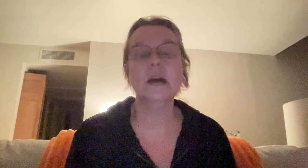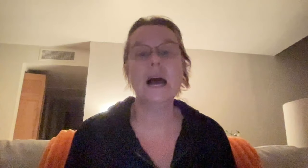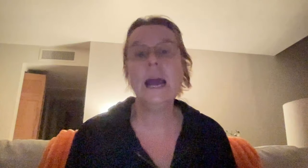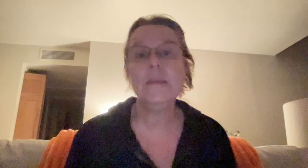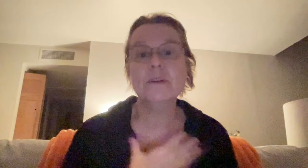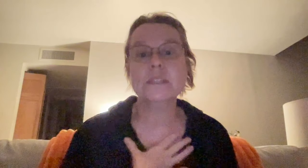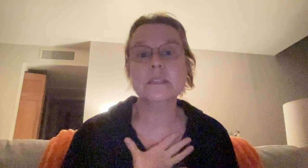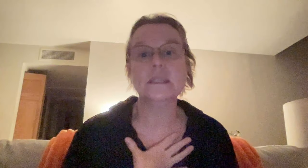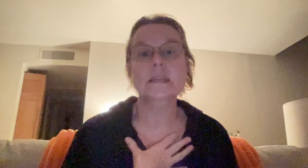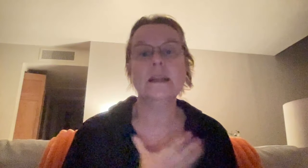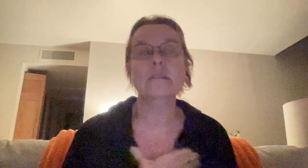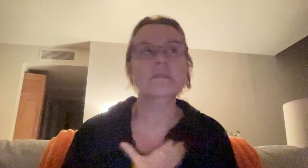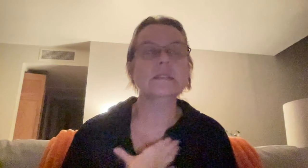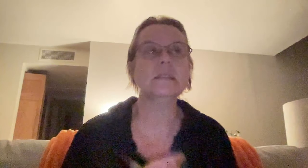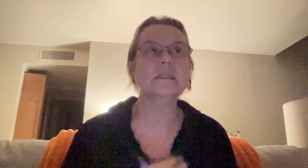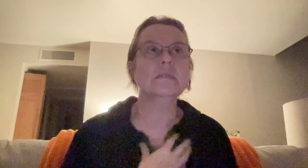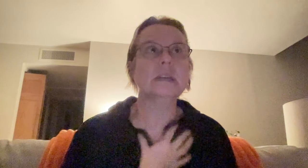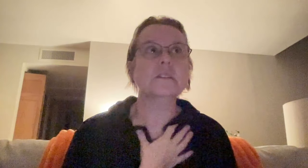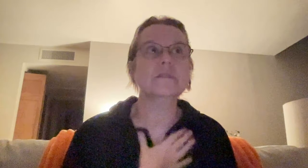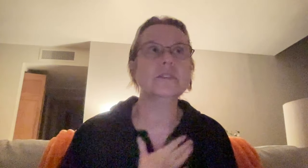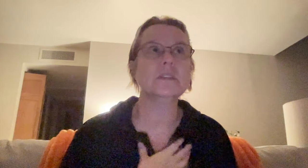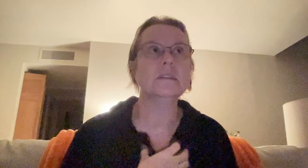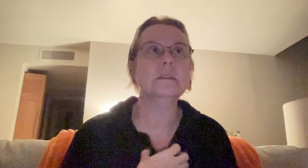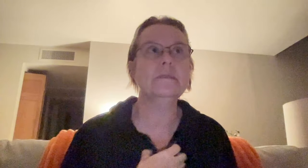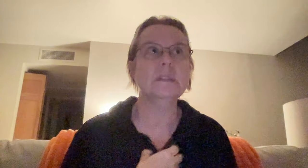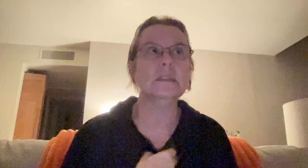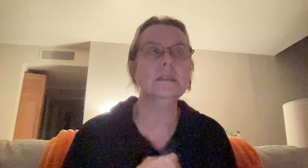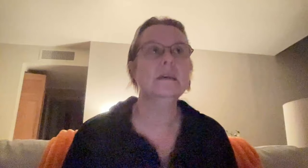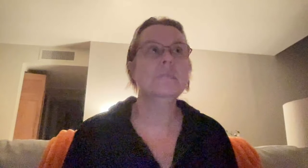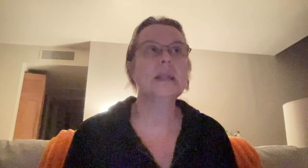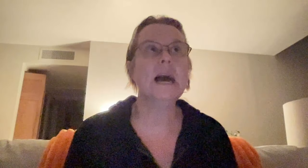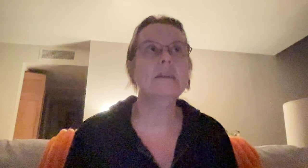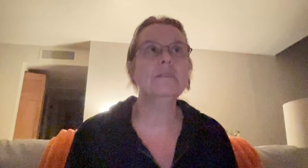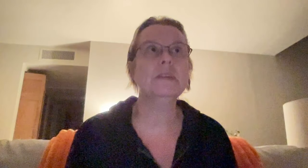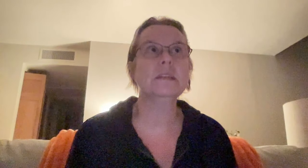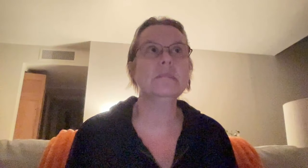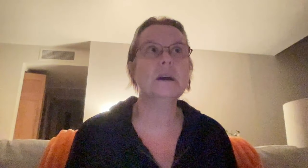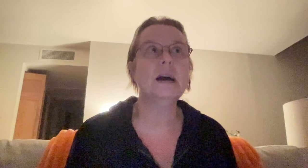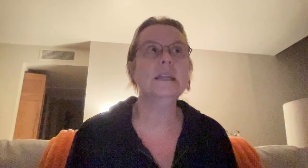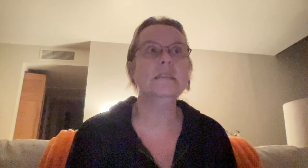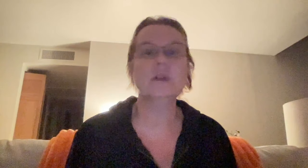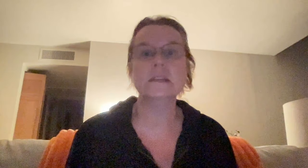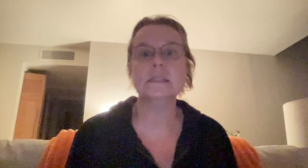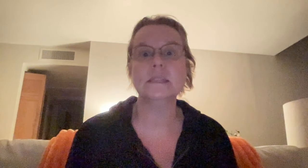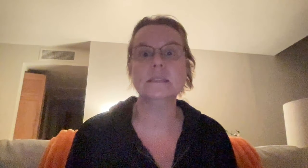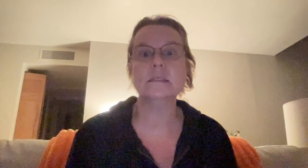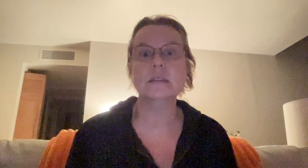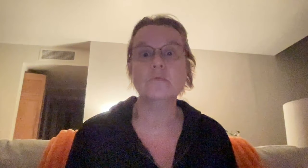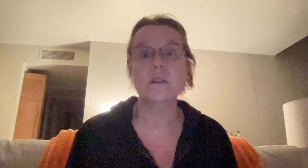I personally, and I don't know if this has to do with extroversion feeling, but I have a feeling of I need to process things like right